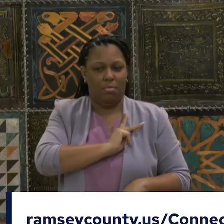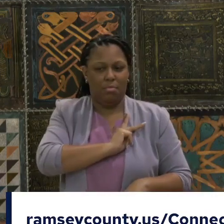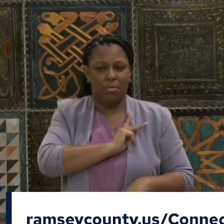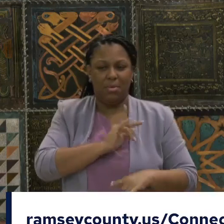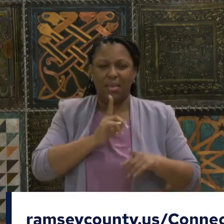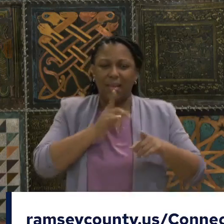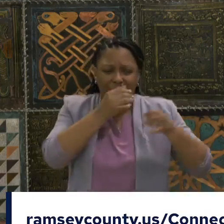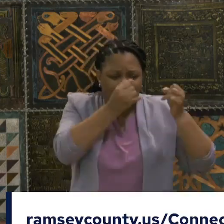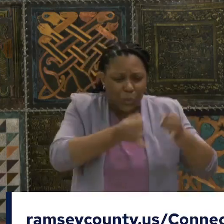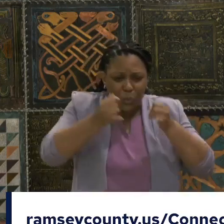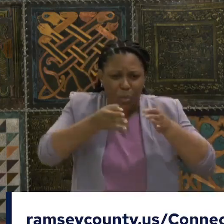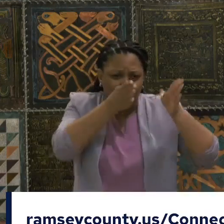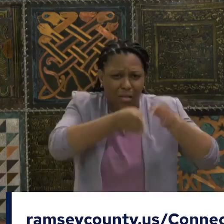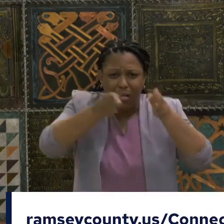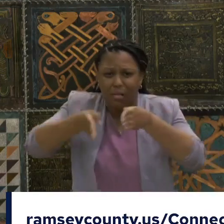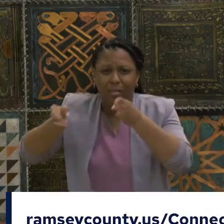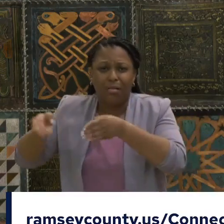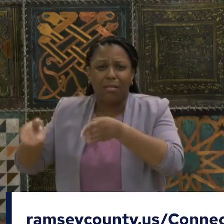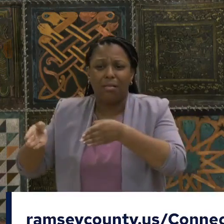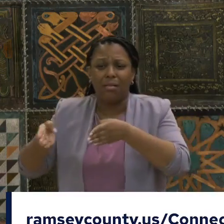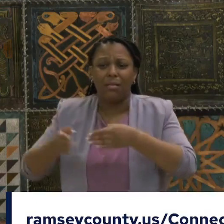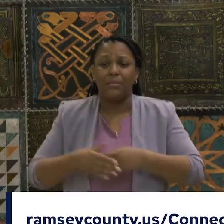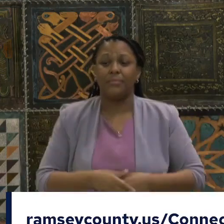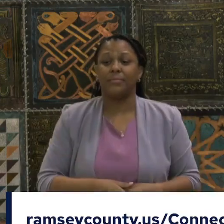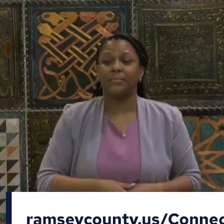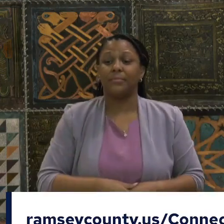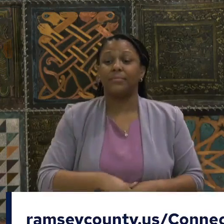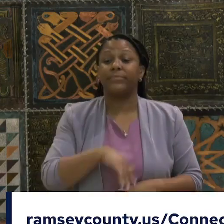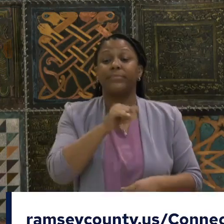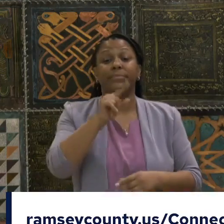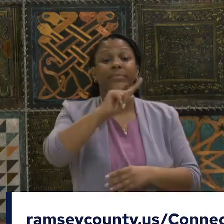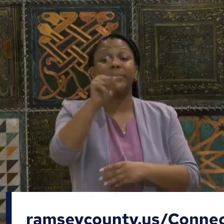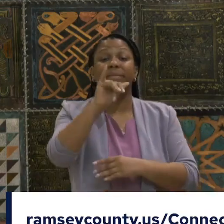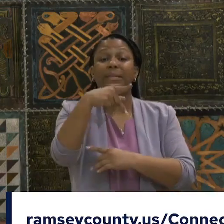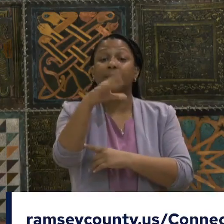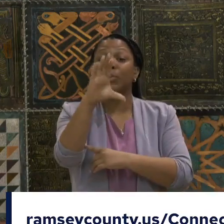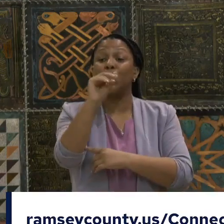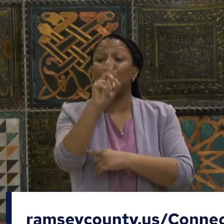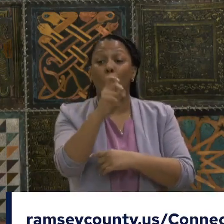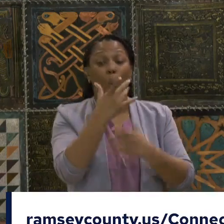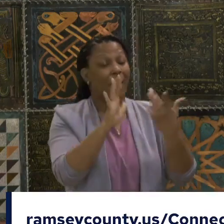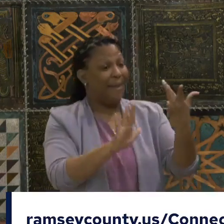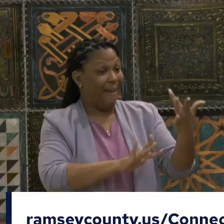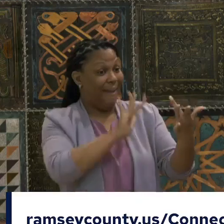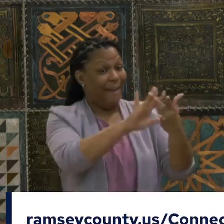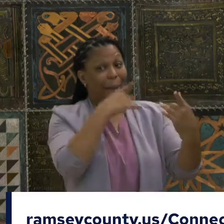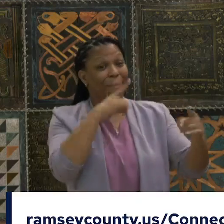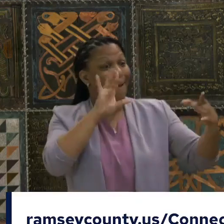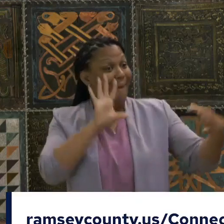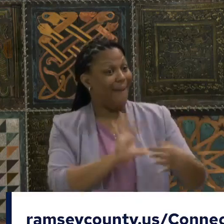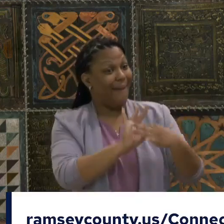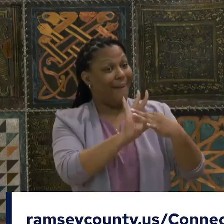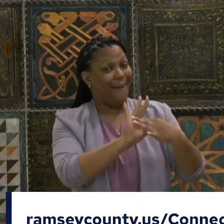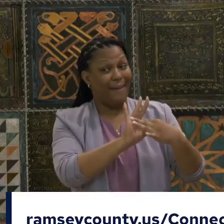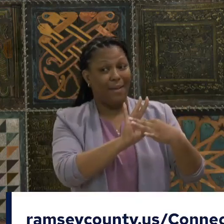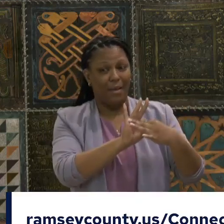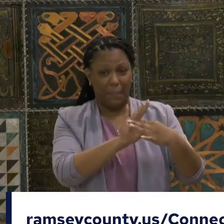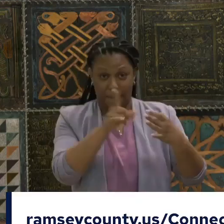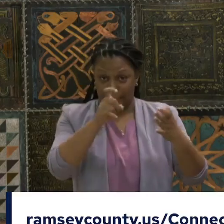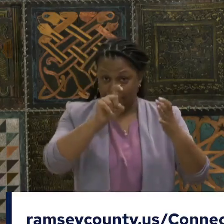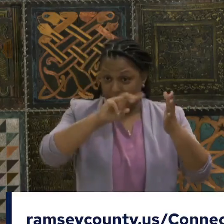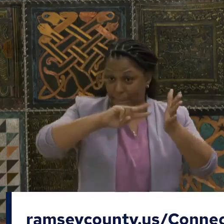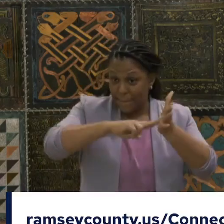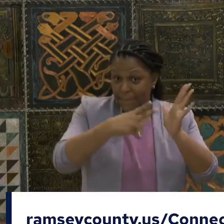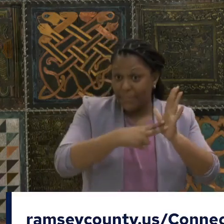has high speed Internet, that doesn't mean everyone is connected to it. That doesn't mean everyone gets a chance to